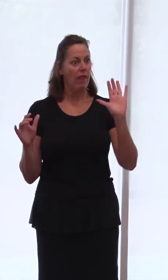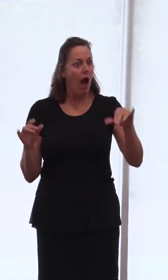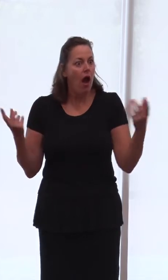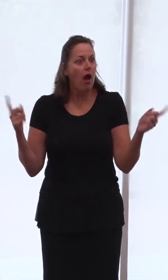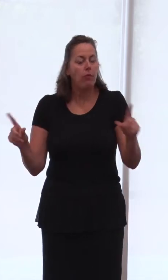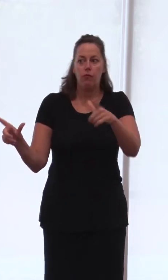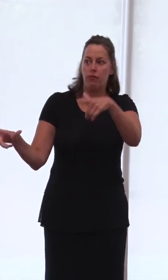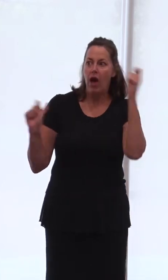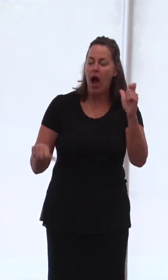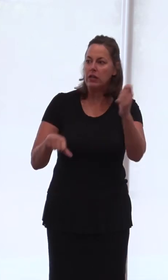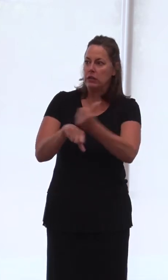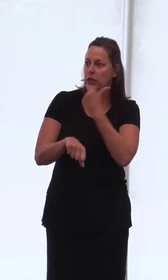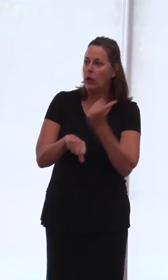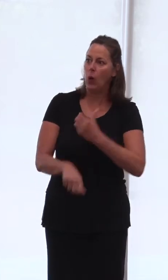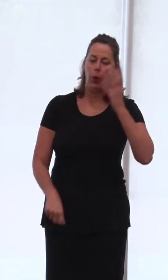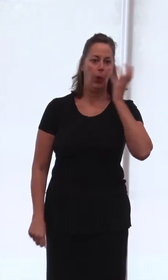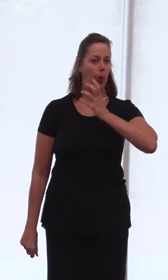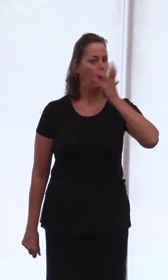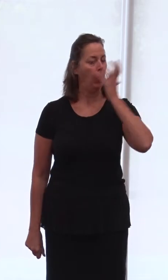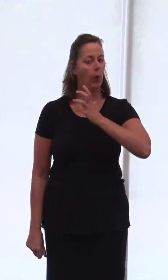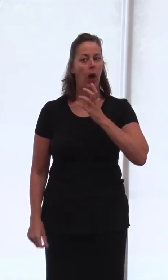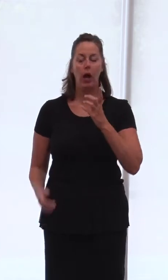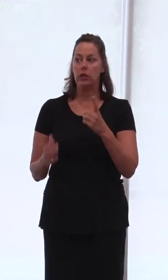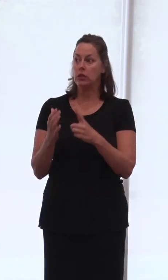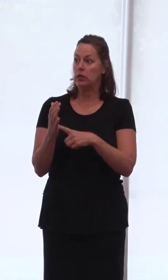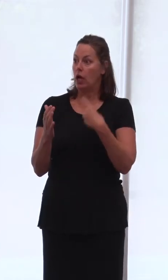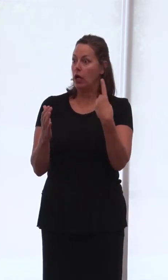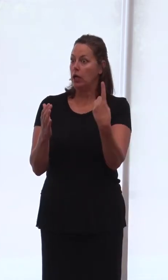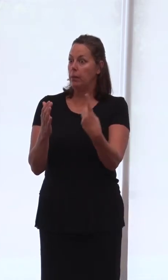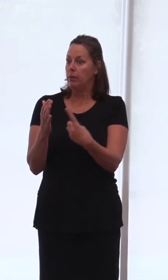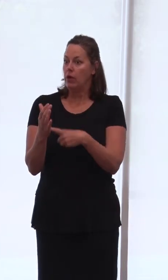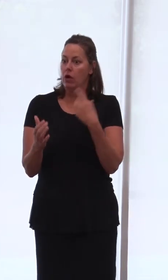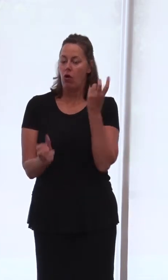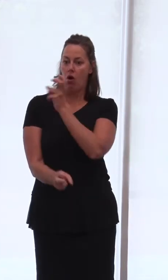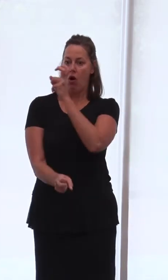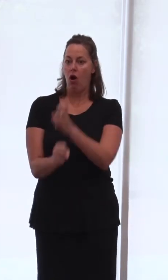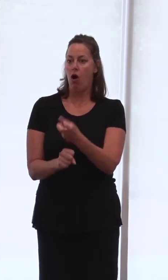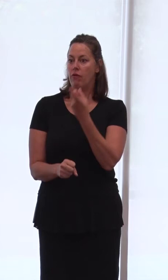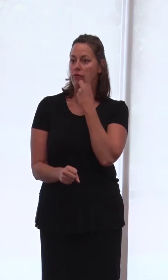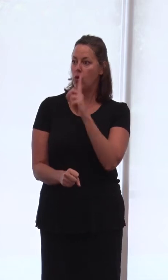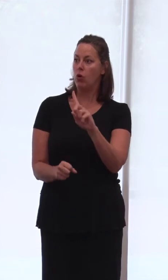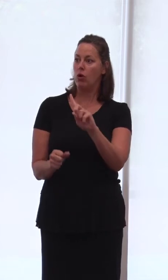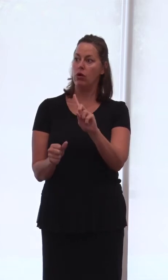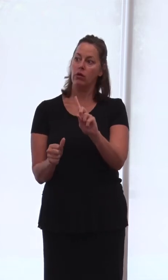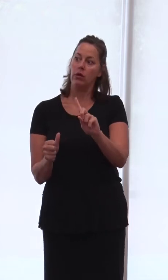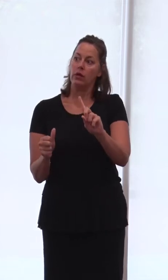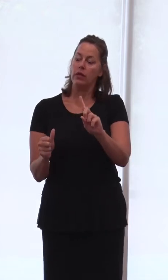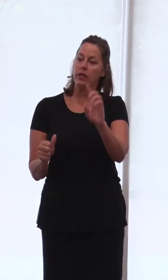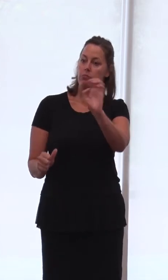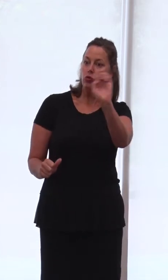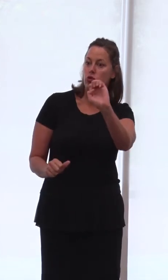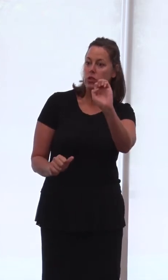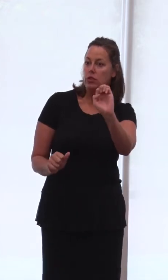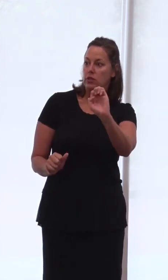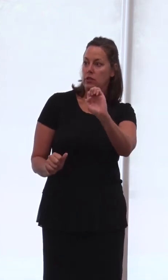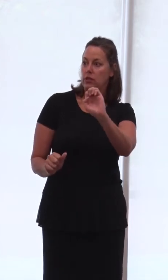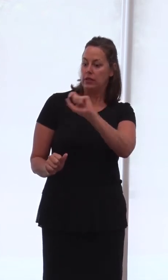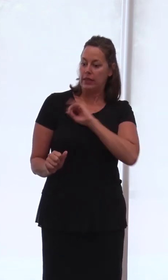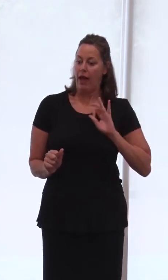events happen sometimes outpaced the ability of first responders to arrive on the scene.